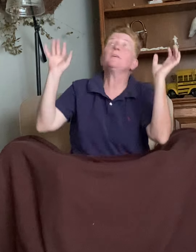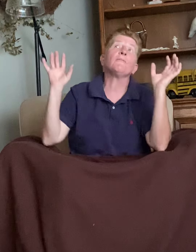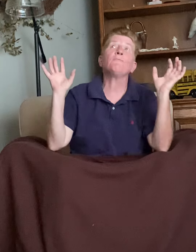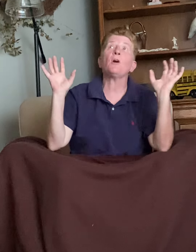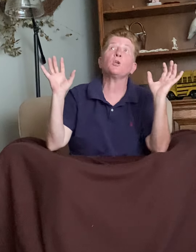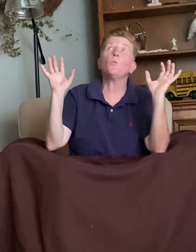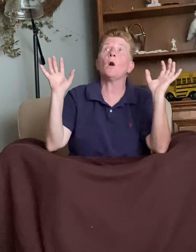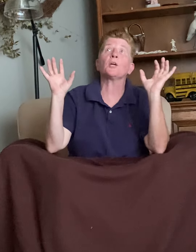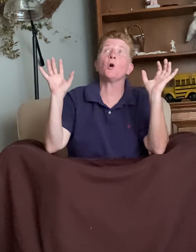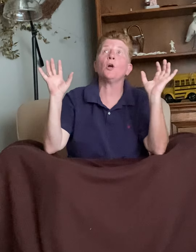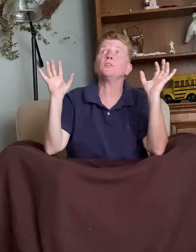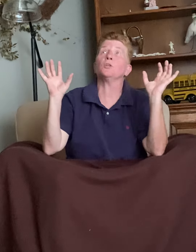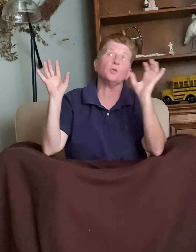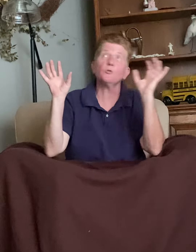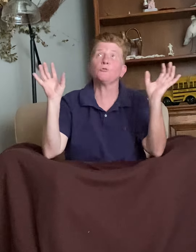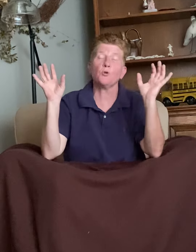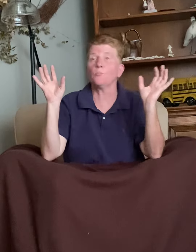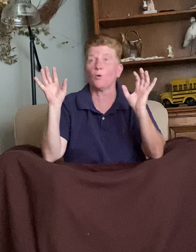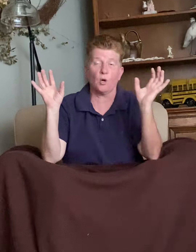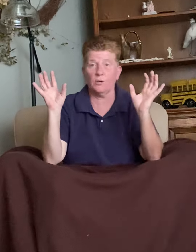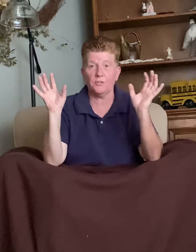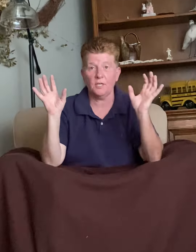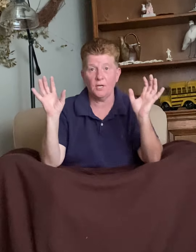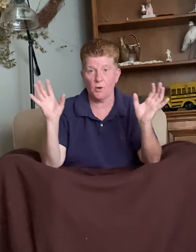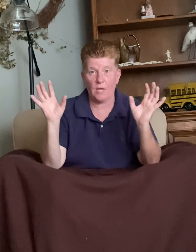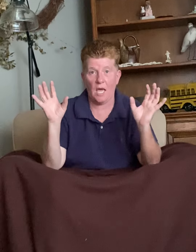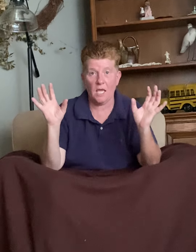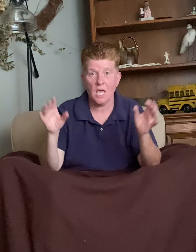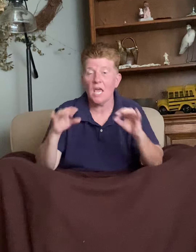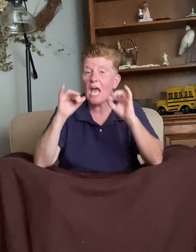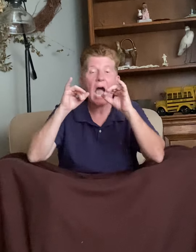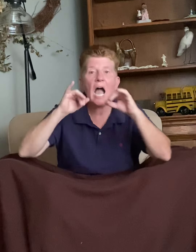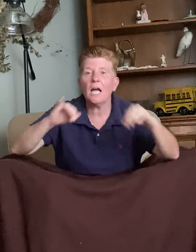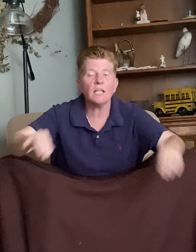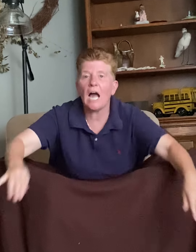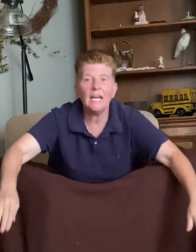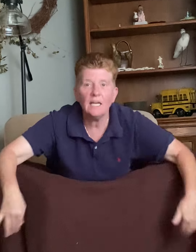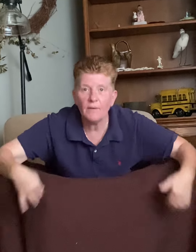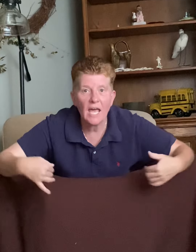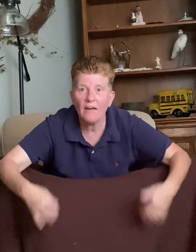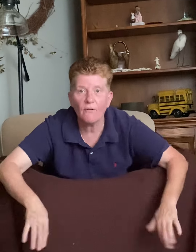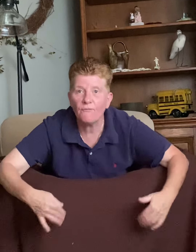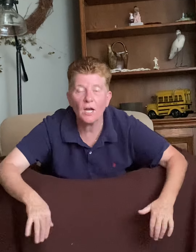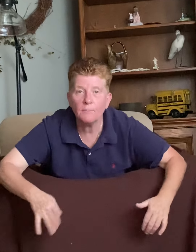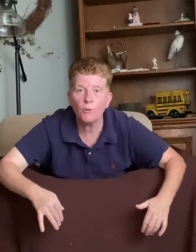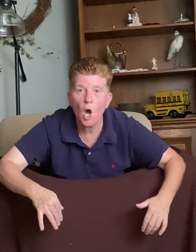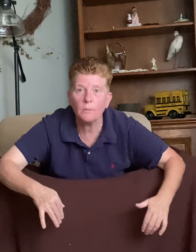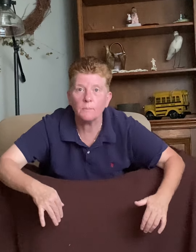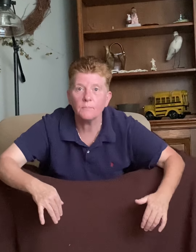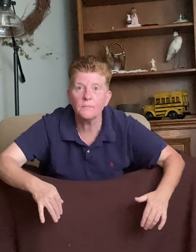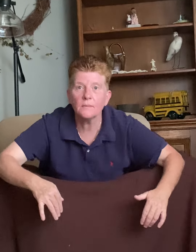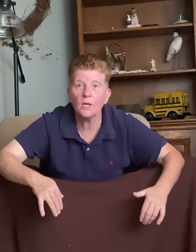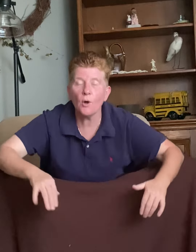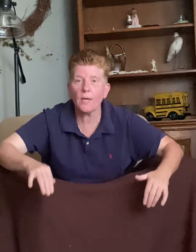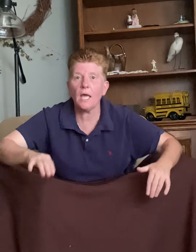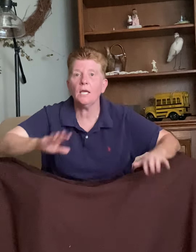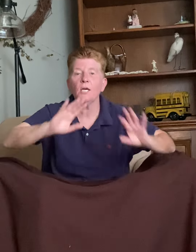the fuck you want to call it in the YouTube world, okay? I never have a fucking problem. Okay? You.